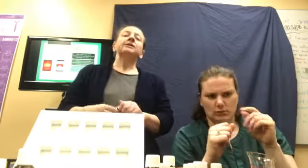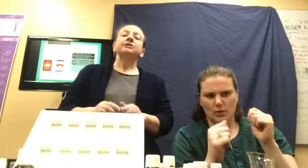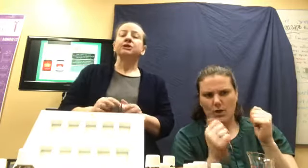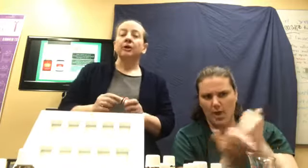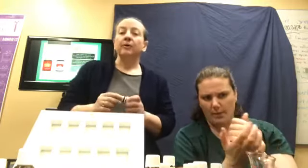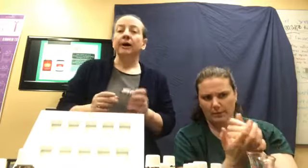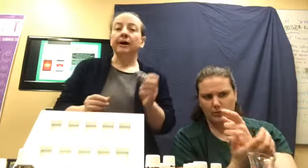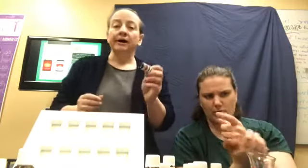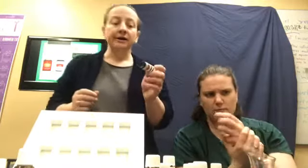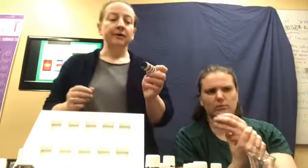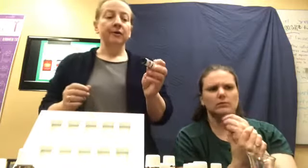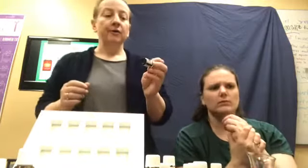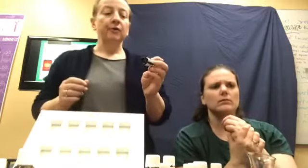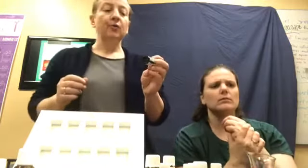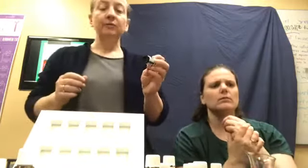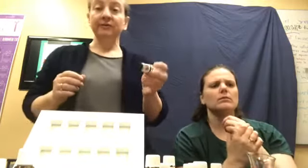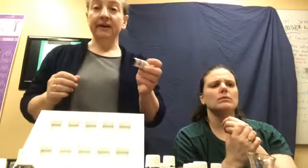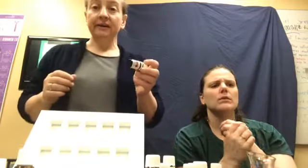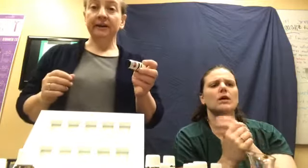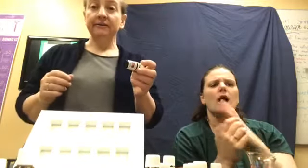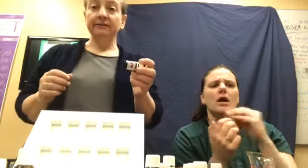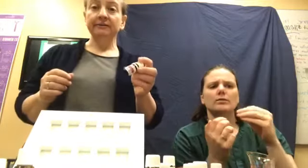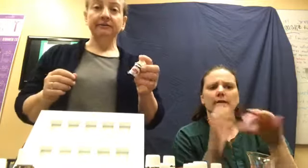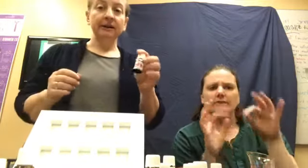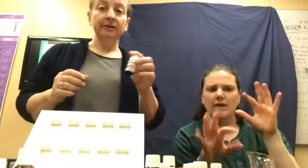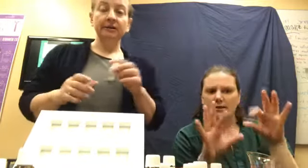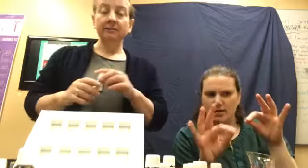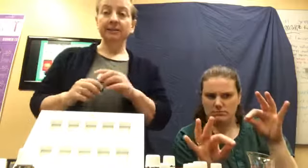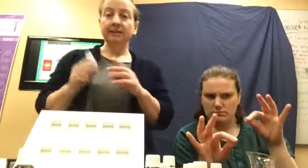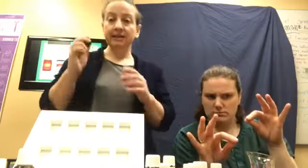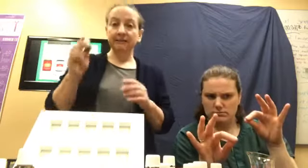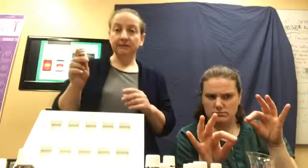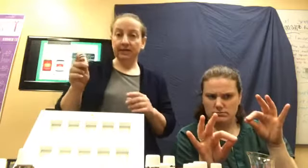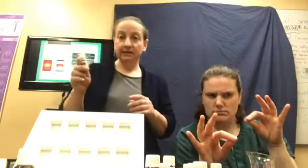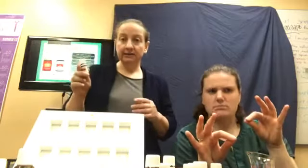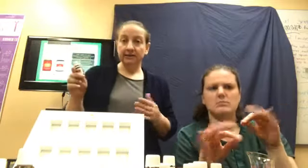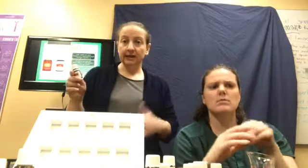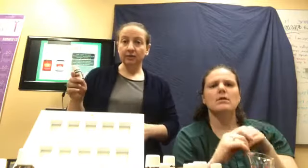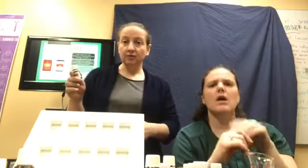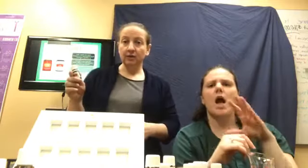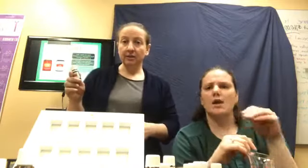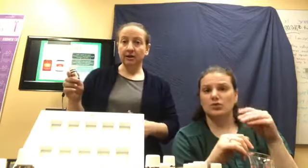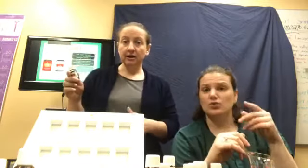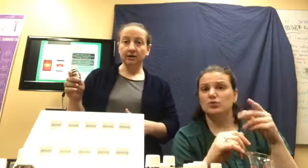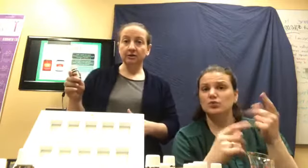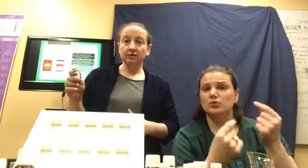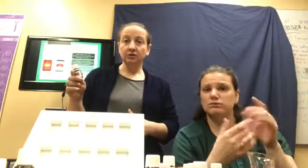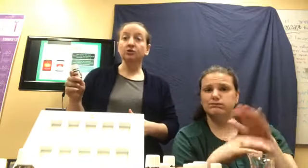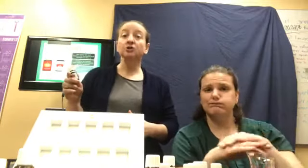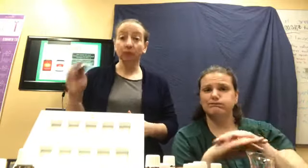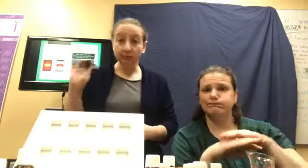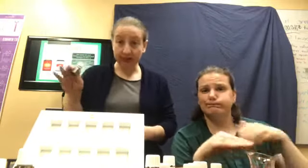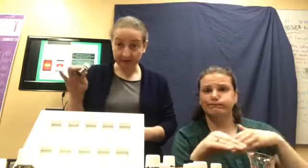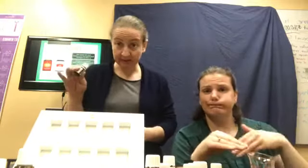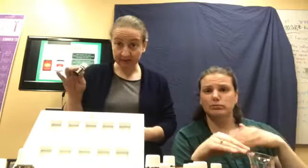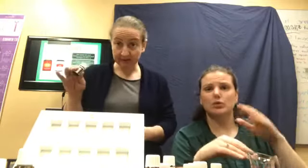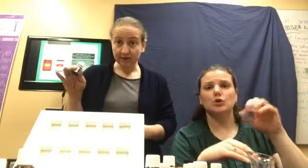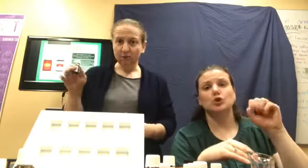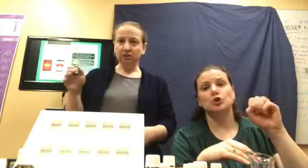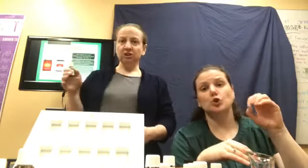So, uh, what we found out and what I looked up is that if you take this and you rub it on your solar plexus, which is